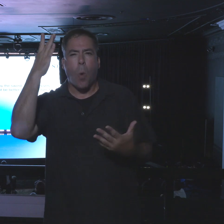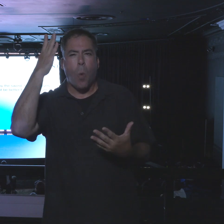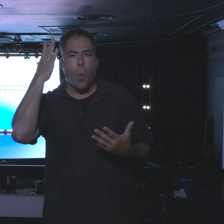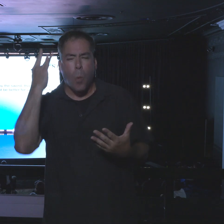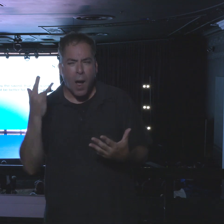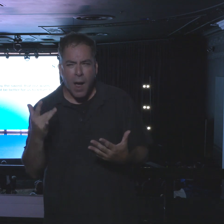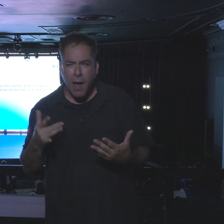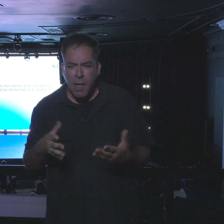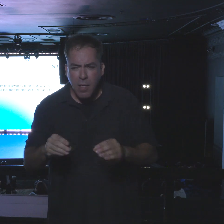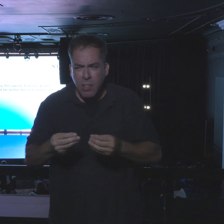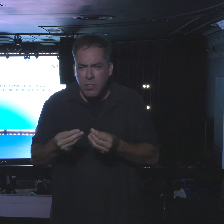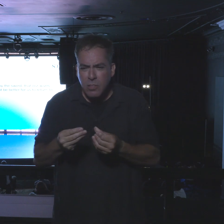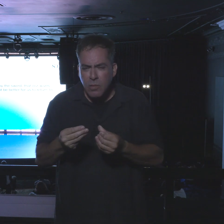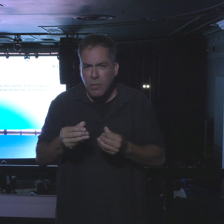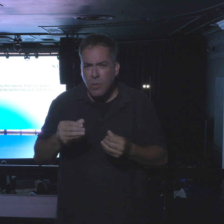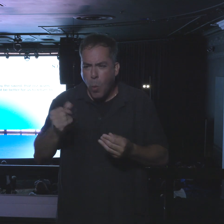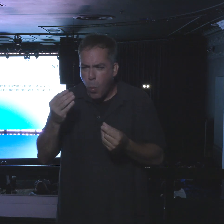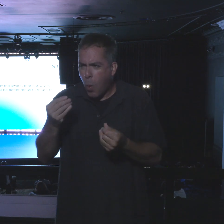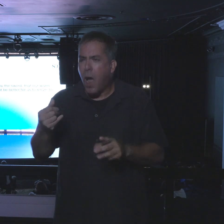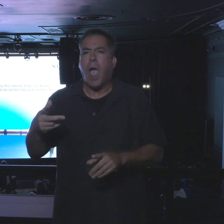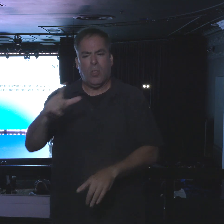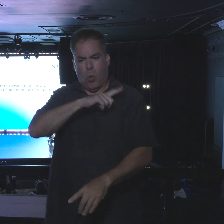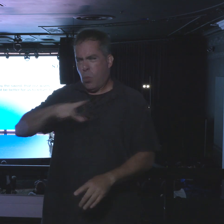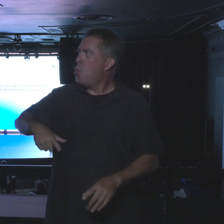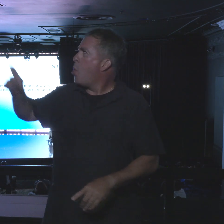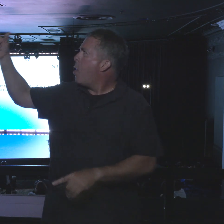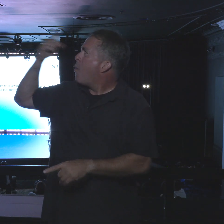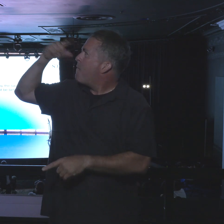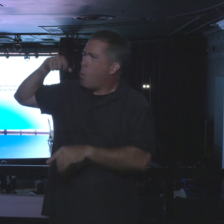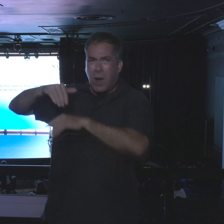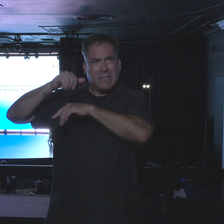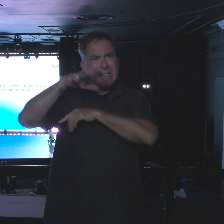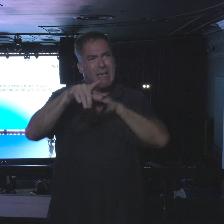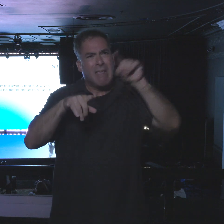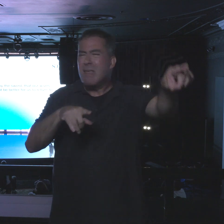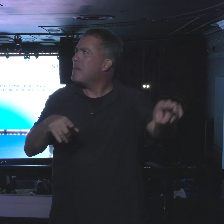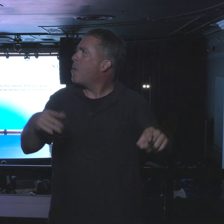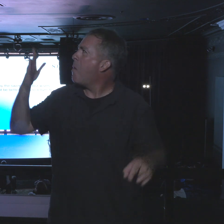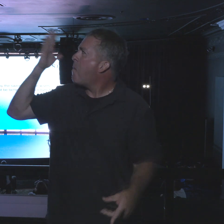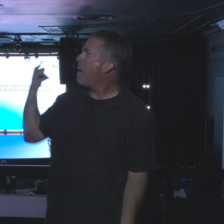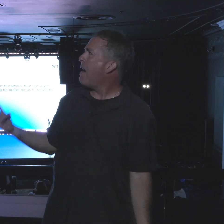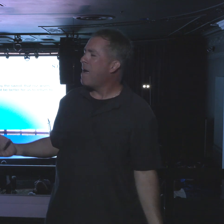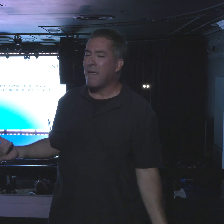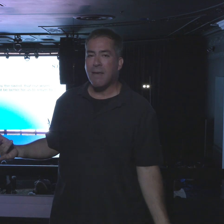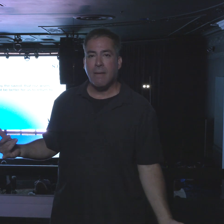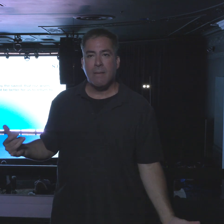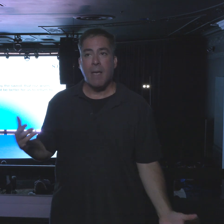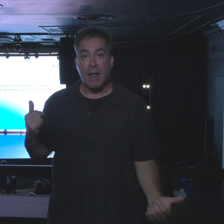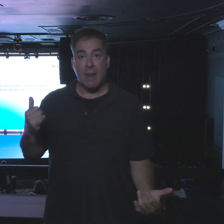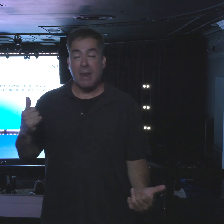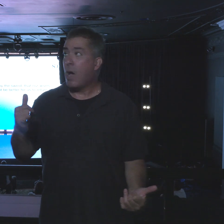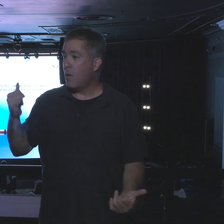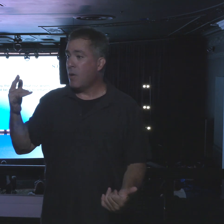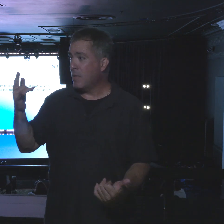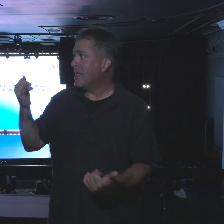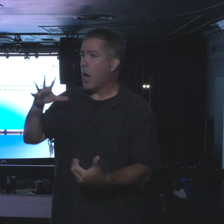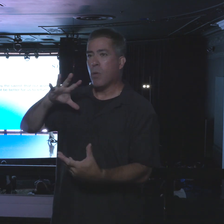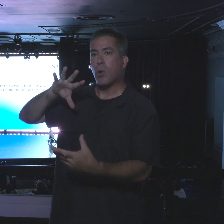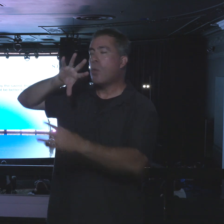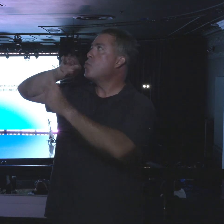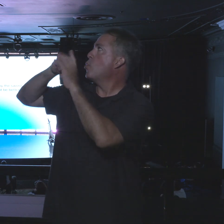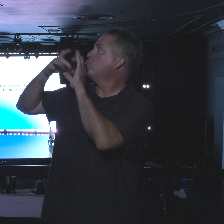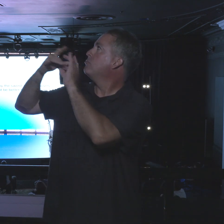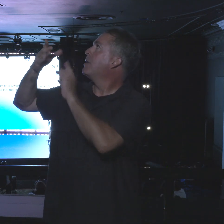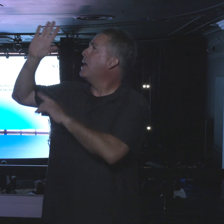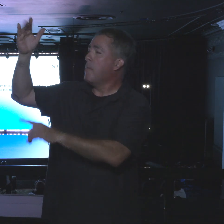us out to this land? All of a sudden, they're including God. Right? Before, there's no mention